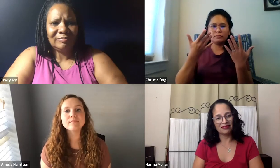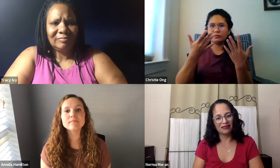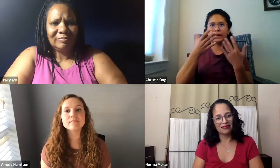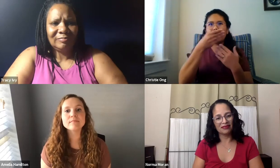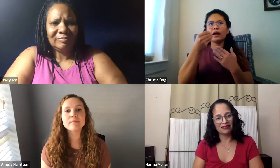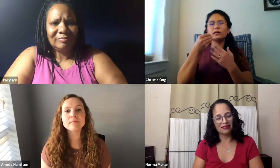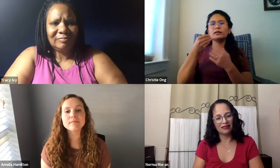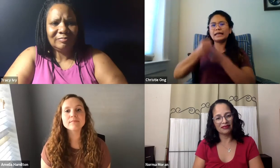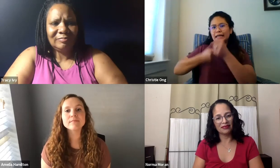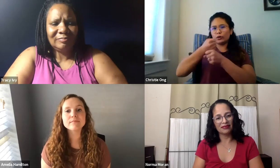I think networking.